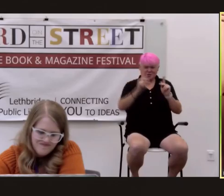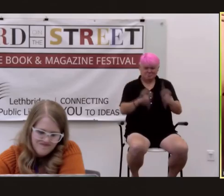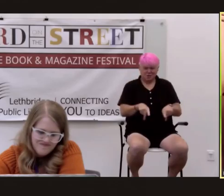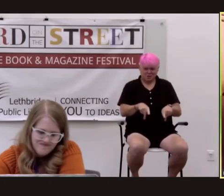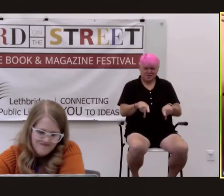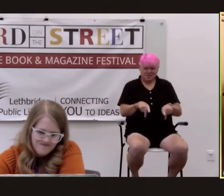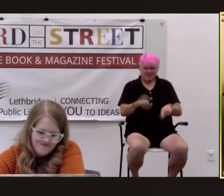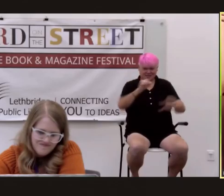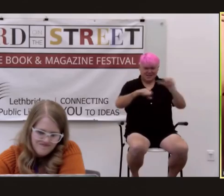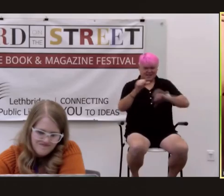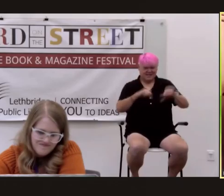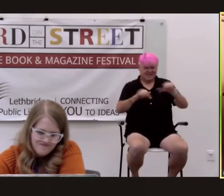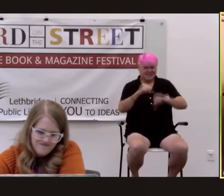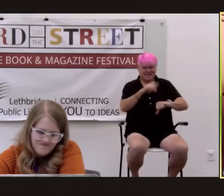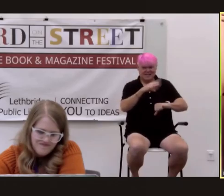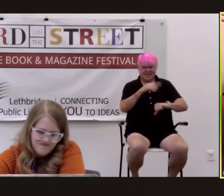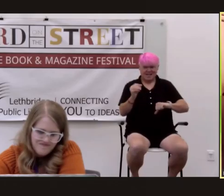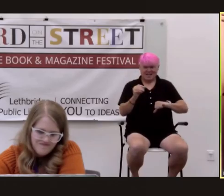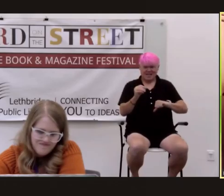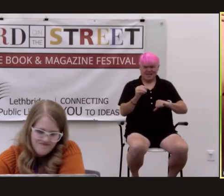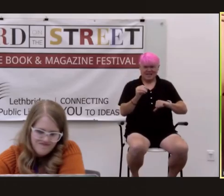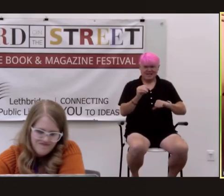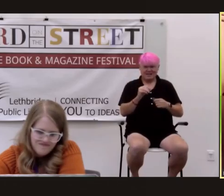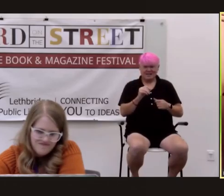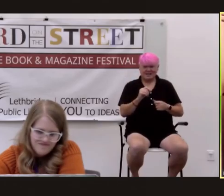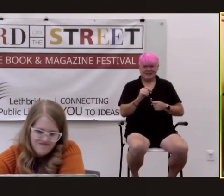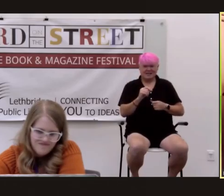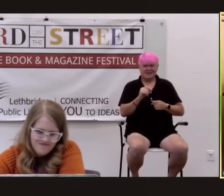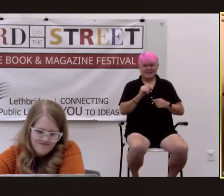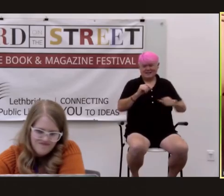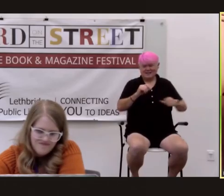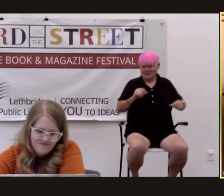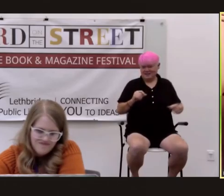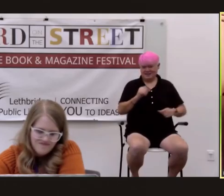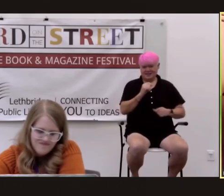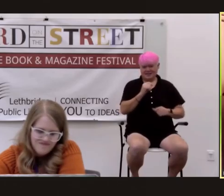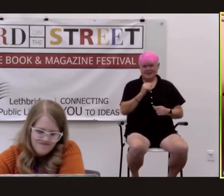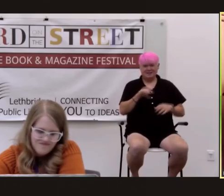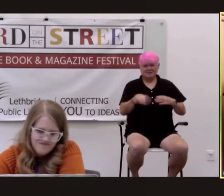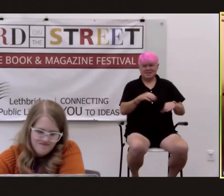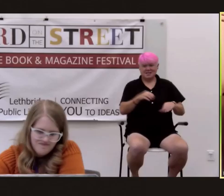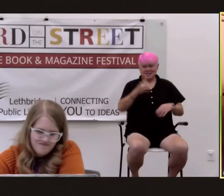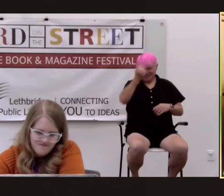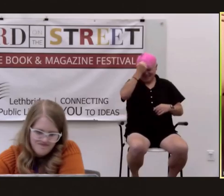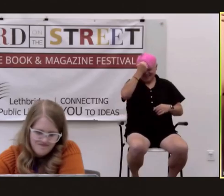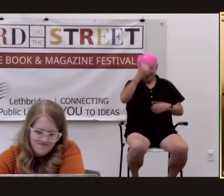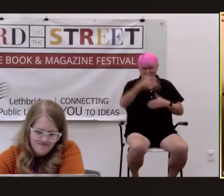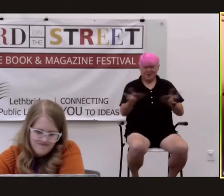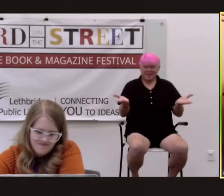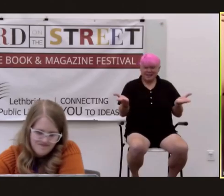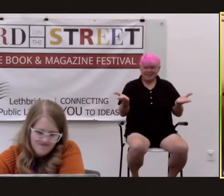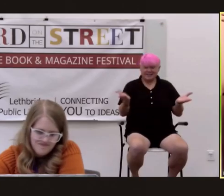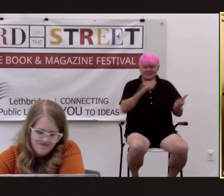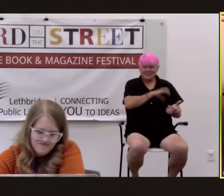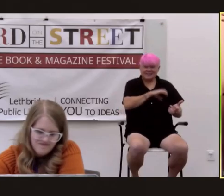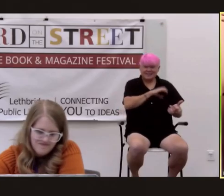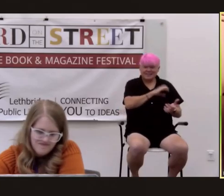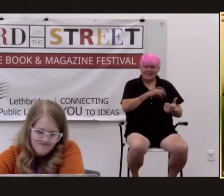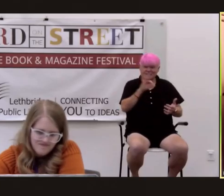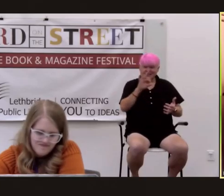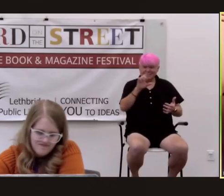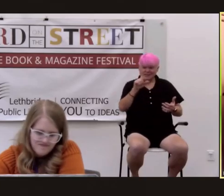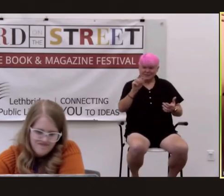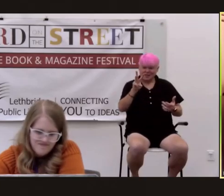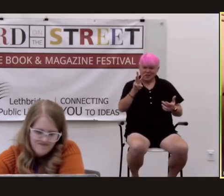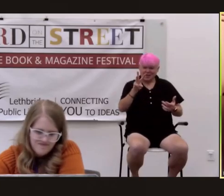science and he did monumentally idiotic things and that was his character thought he was such a arrogant